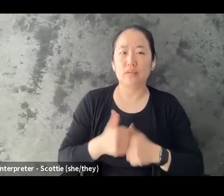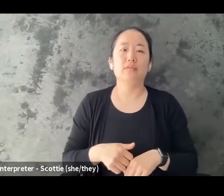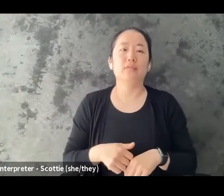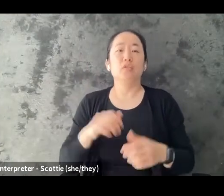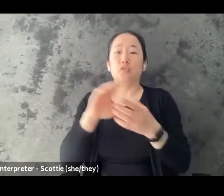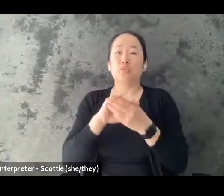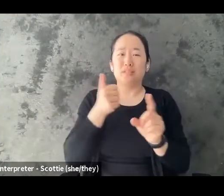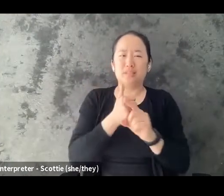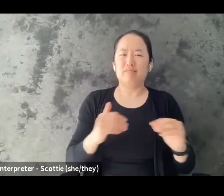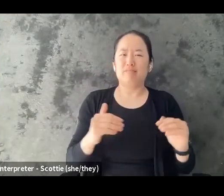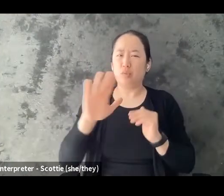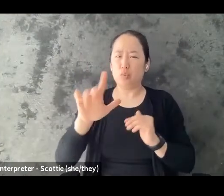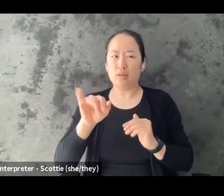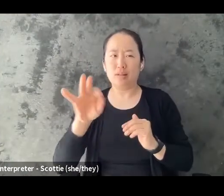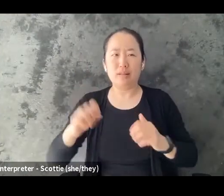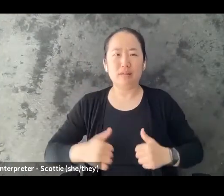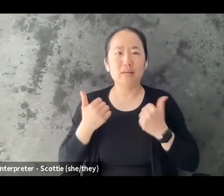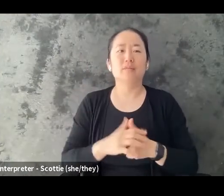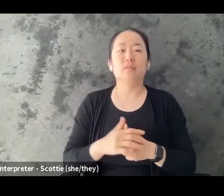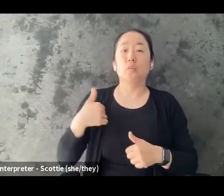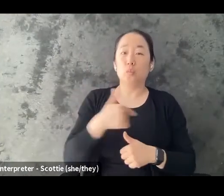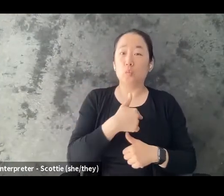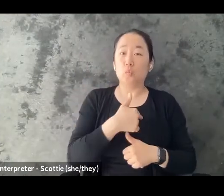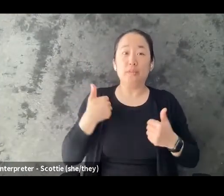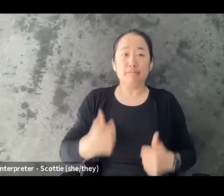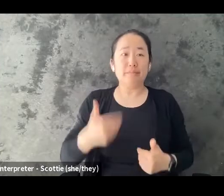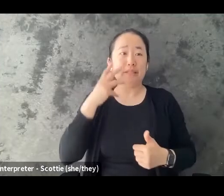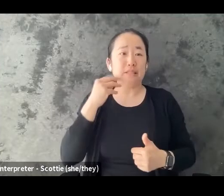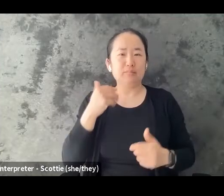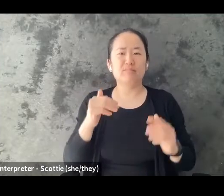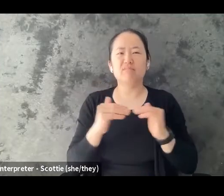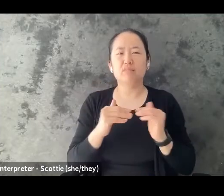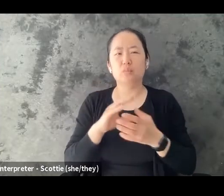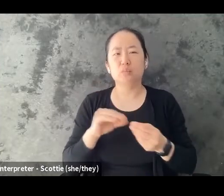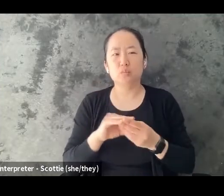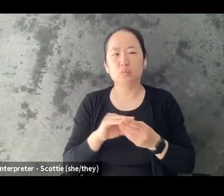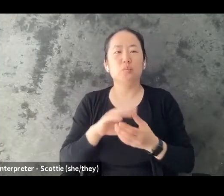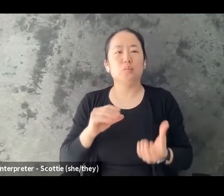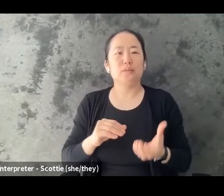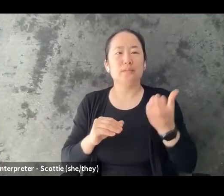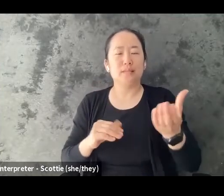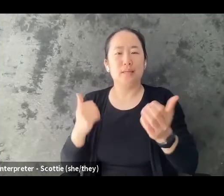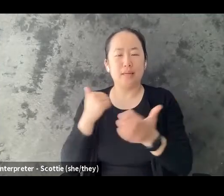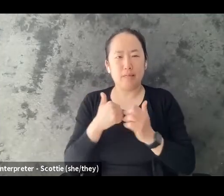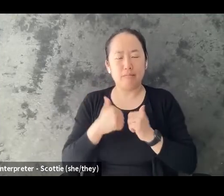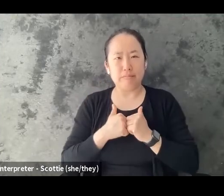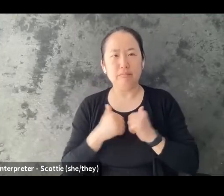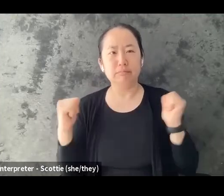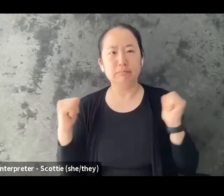and the crowbar to break open the door of that prison. We make stories to save ourselves or to trap ourselves or